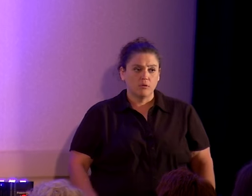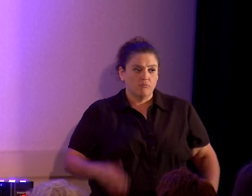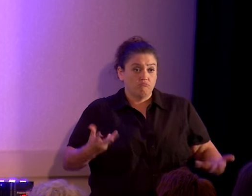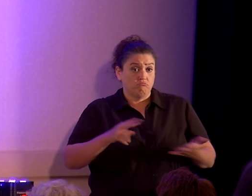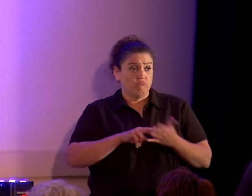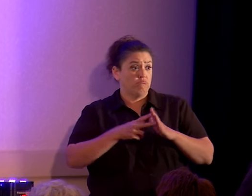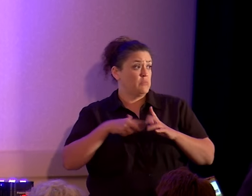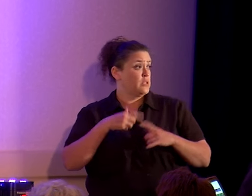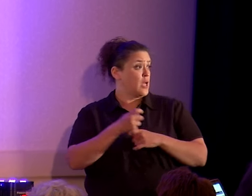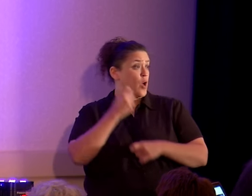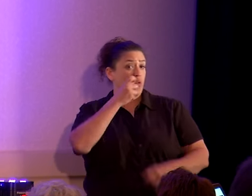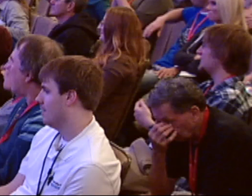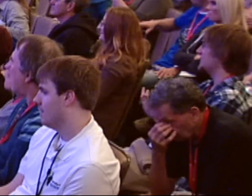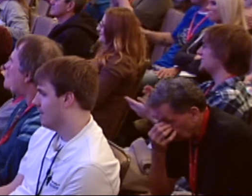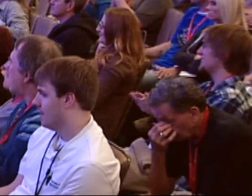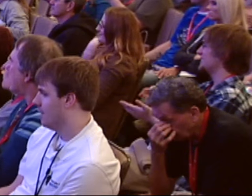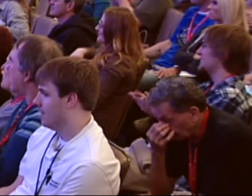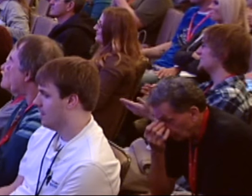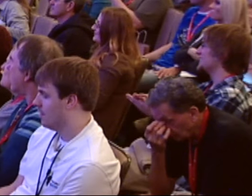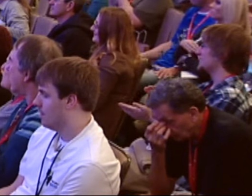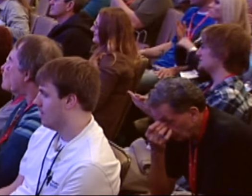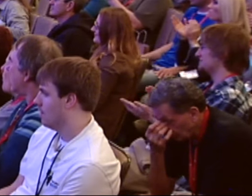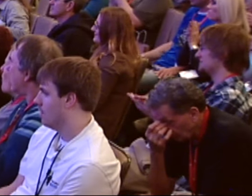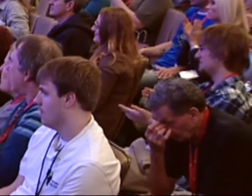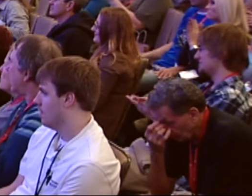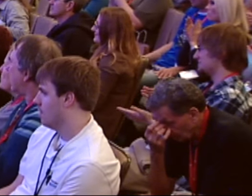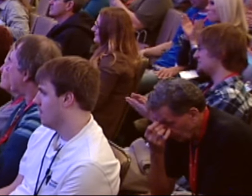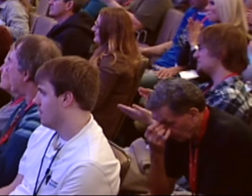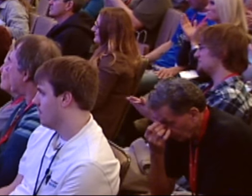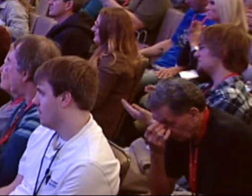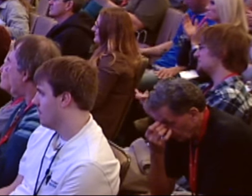win. If you're going to mark up wins, that's a win.